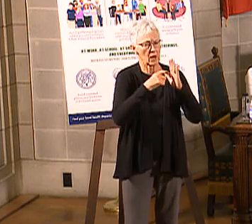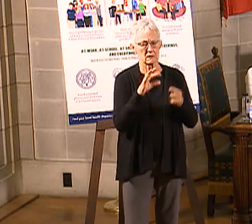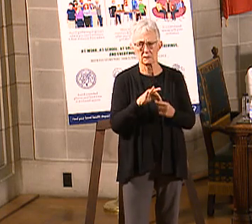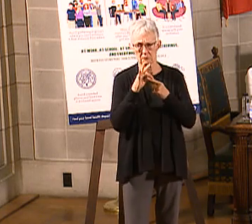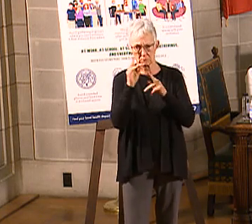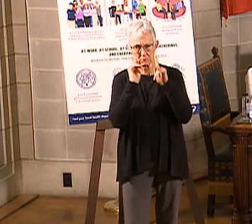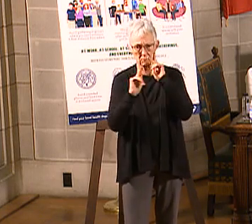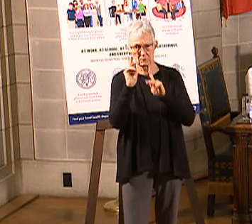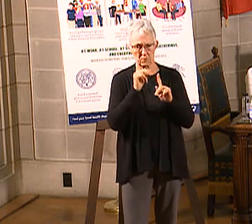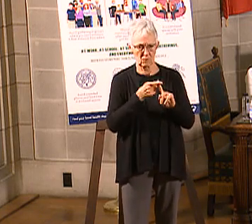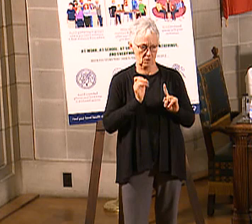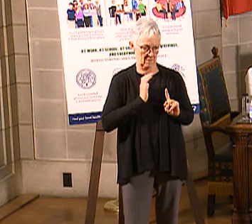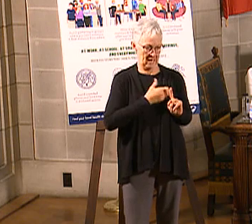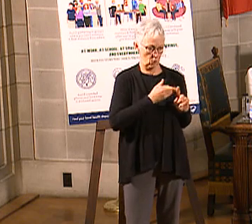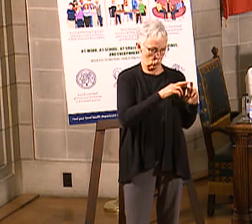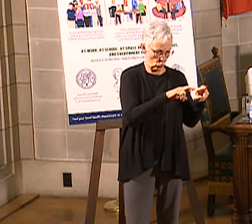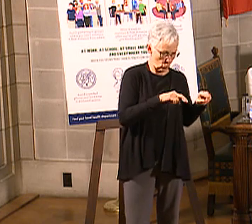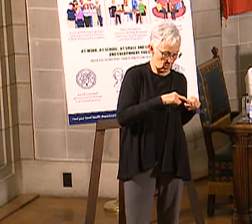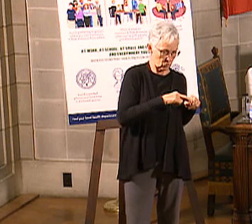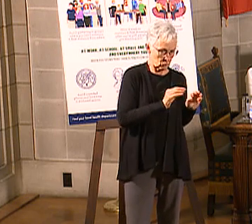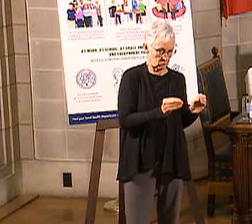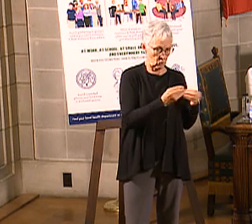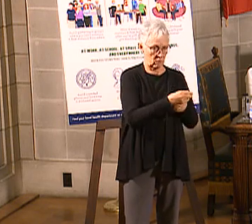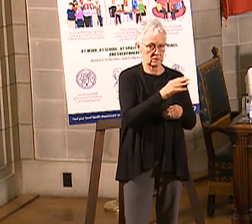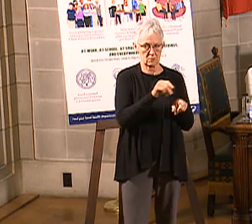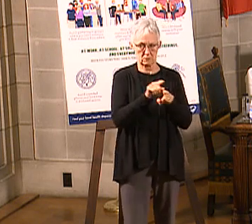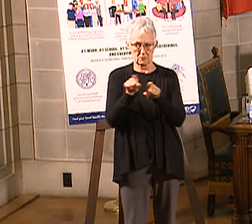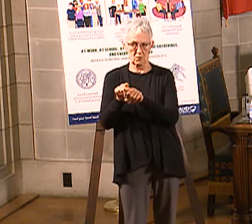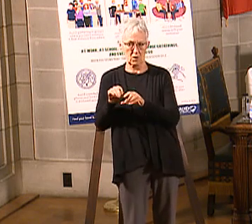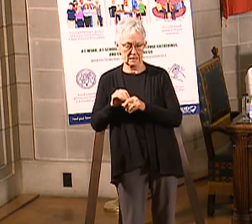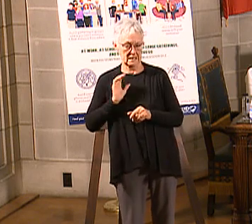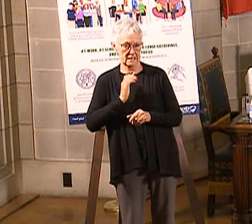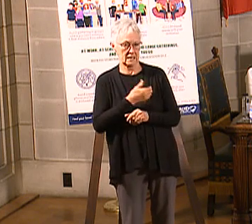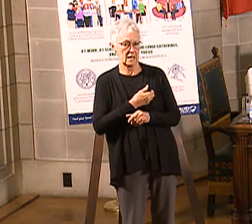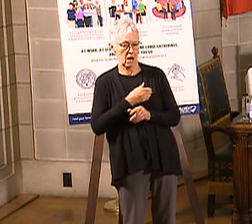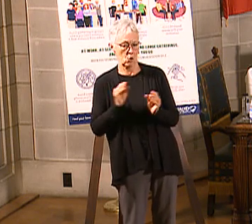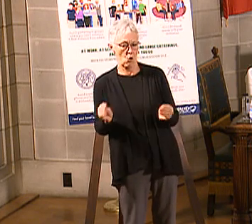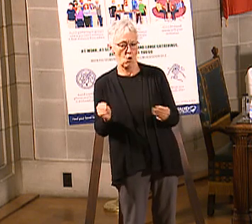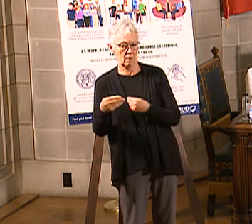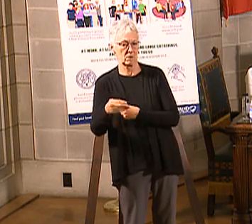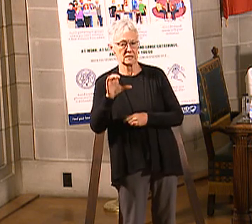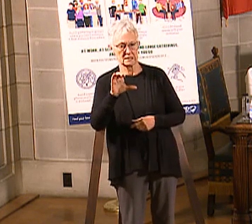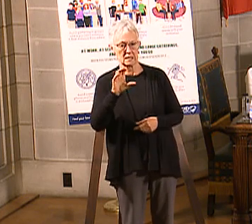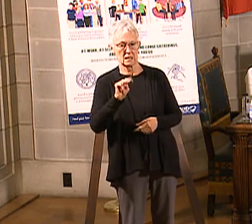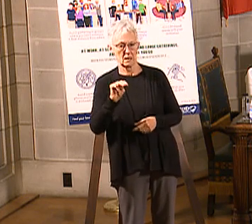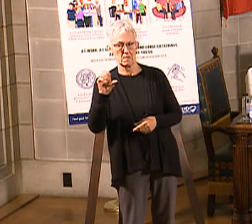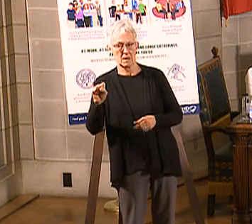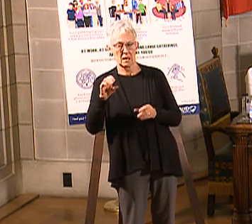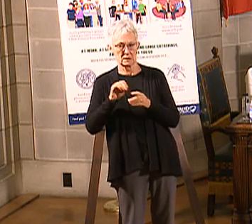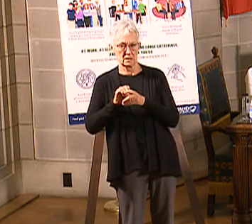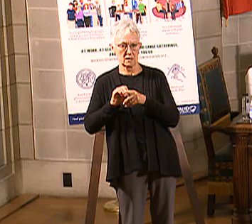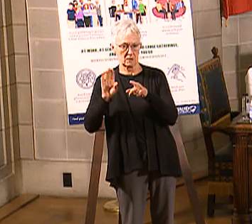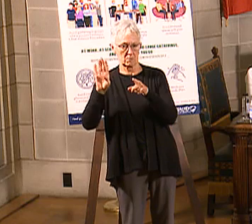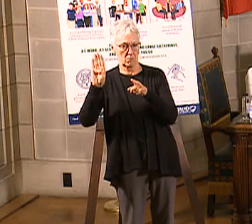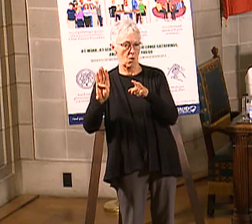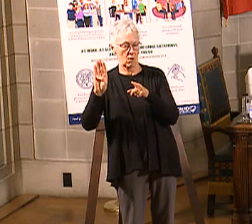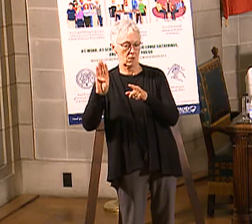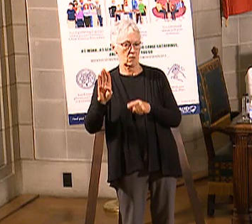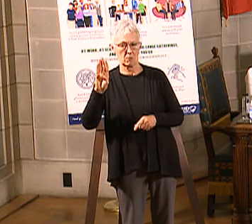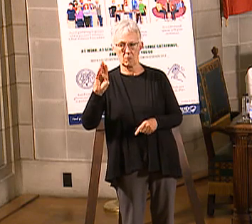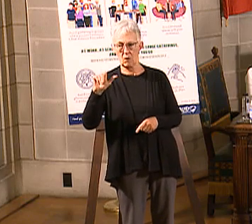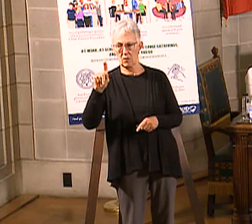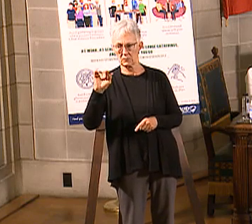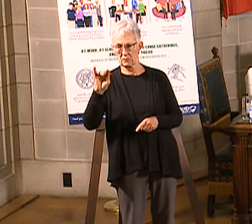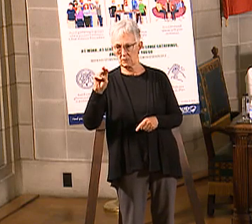both our regional office, but also in our office of CMS out in Baltimore. Those folks would be the following